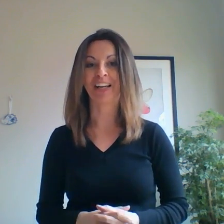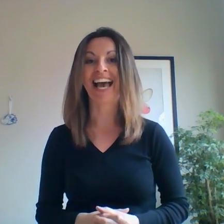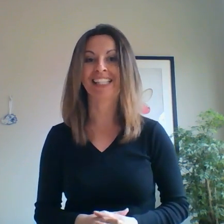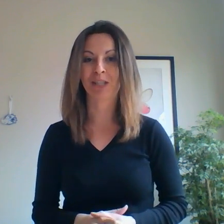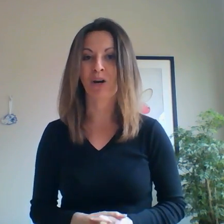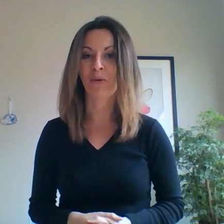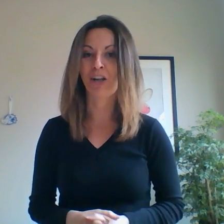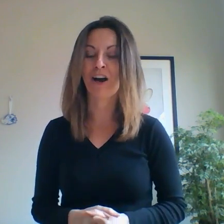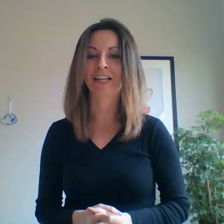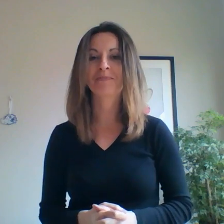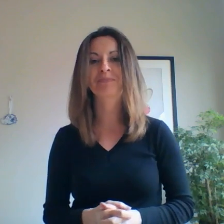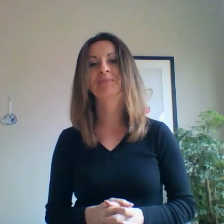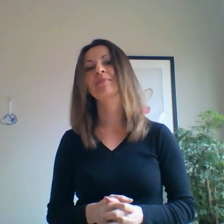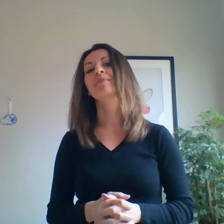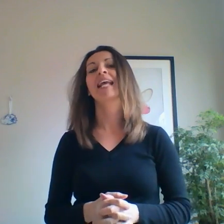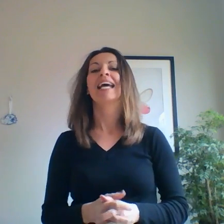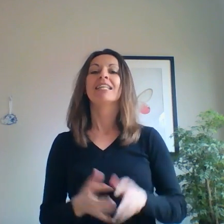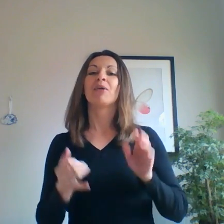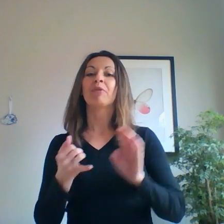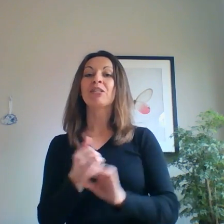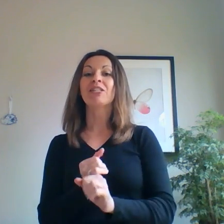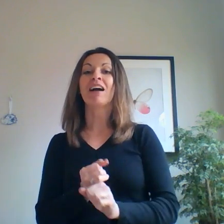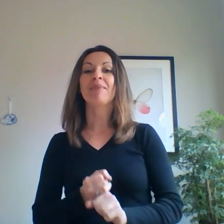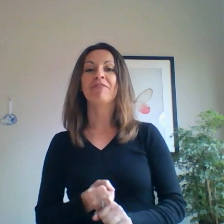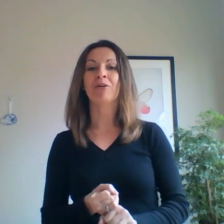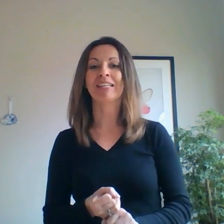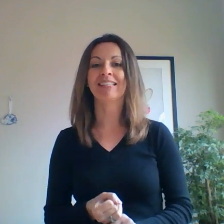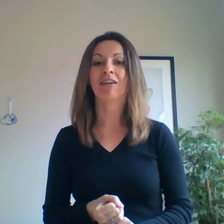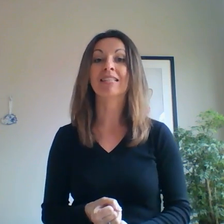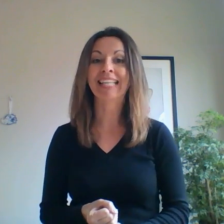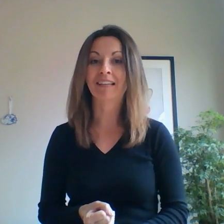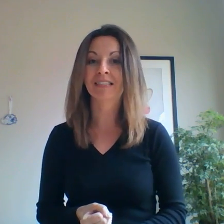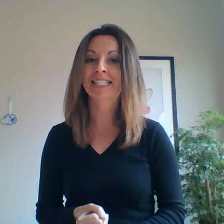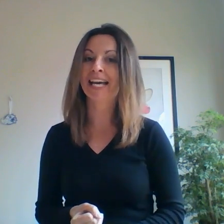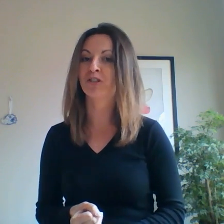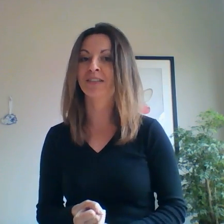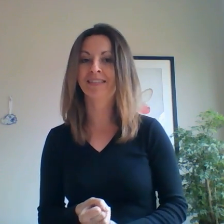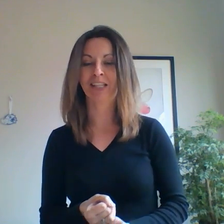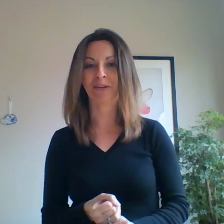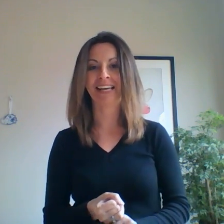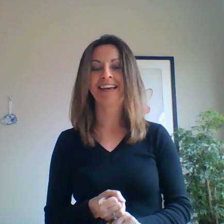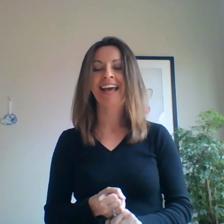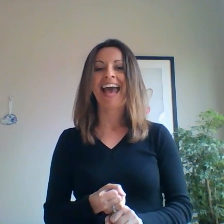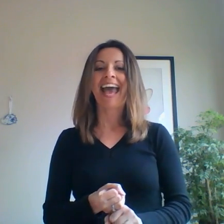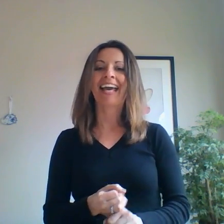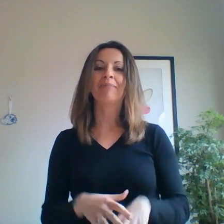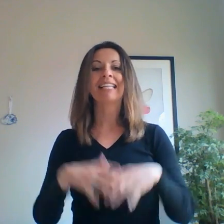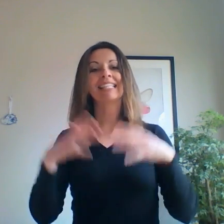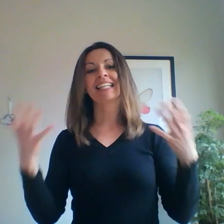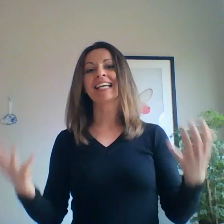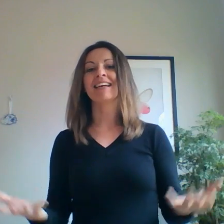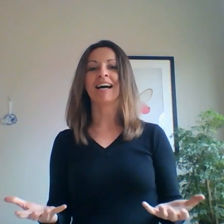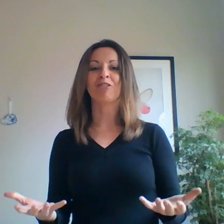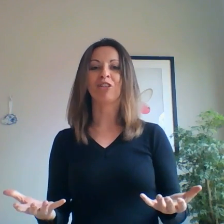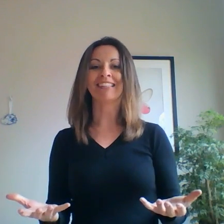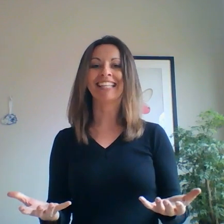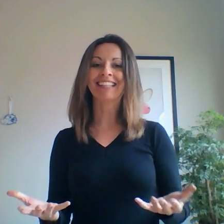as you go along. So I want to start by focusing on signal detection theory and basically in a nutshell signal